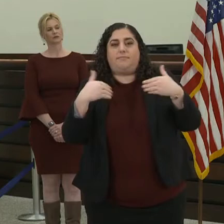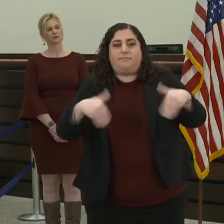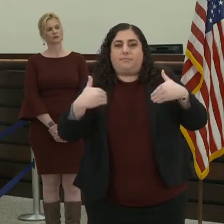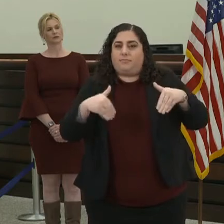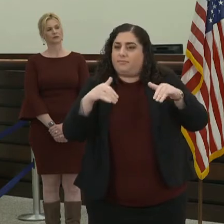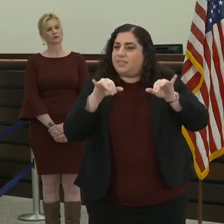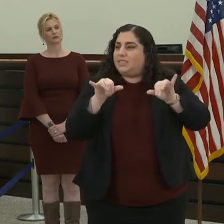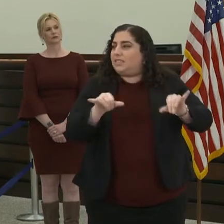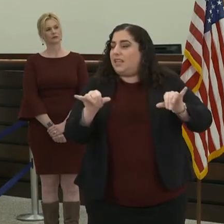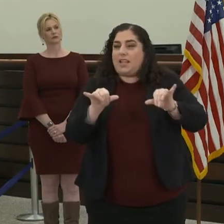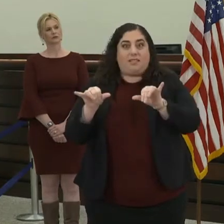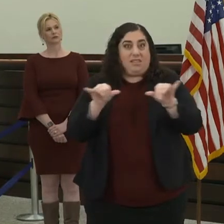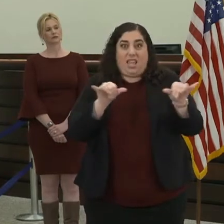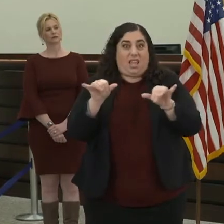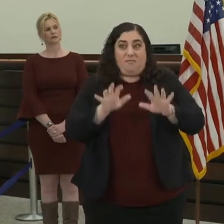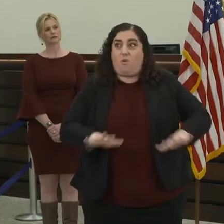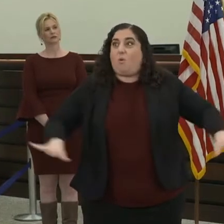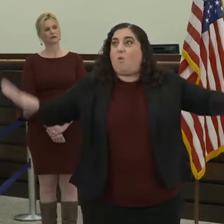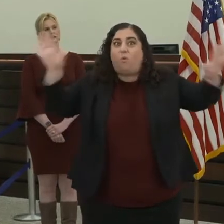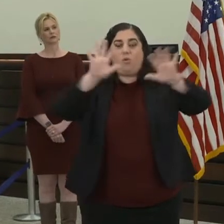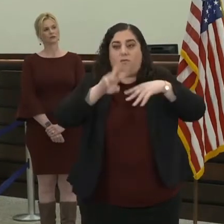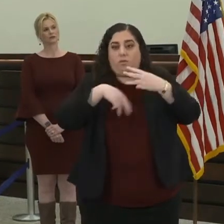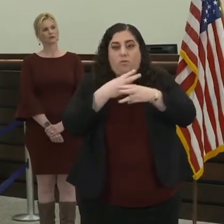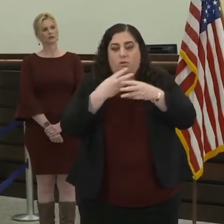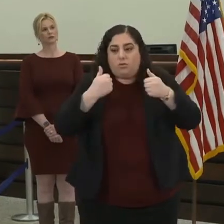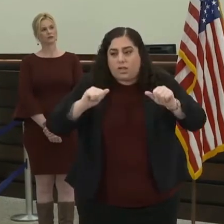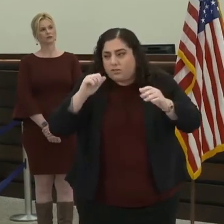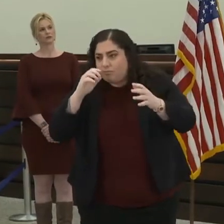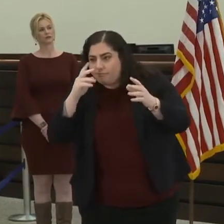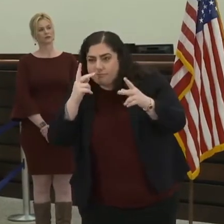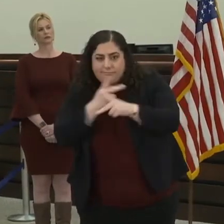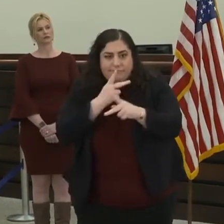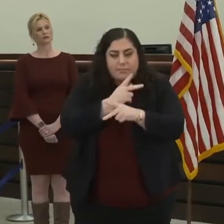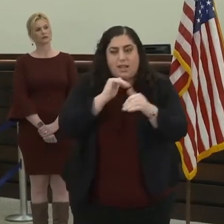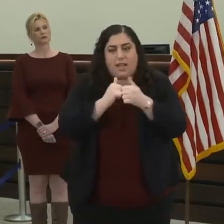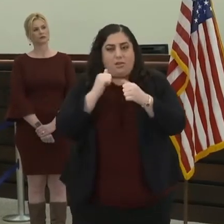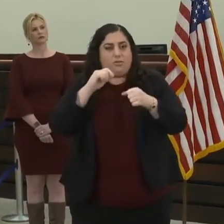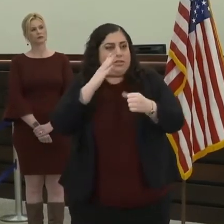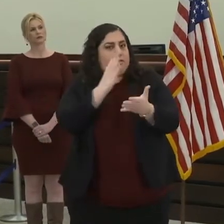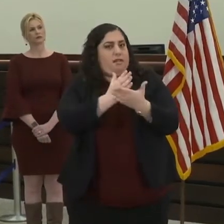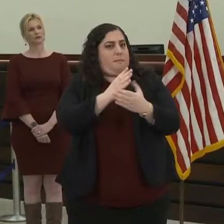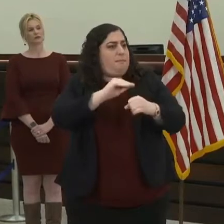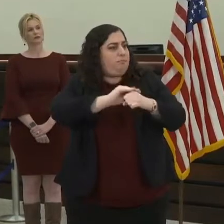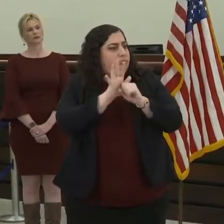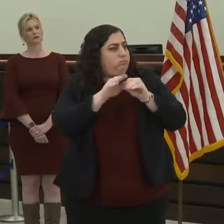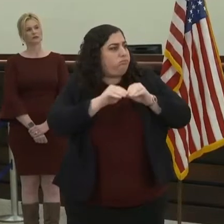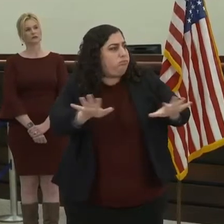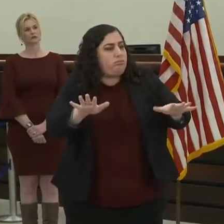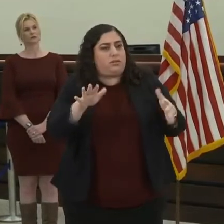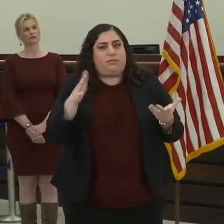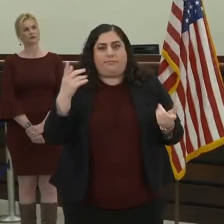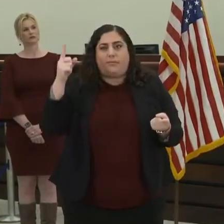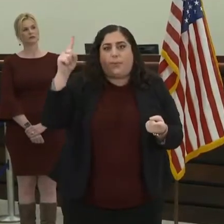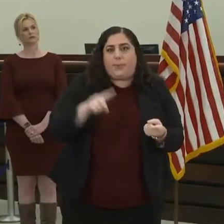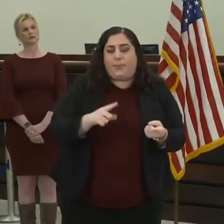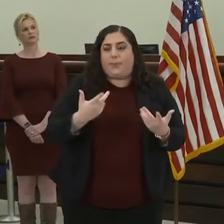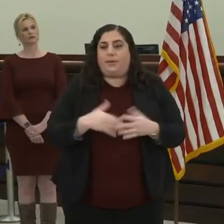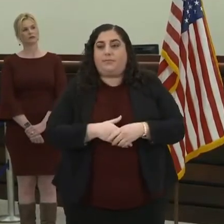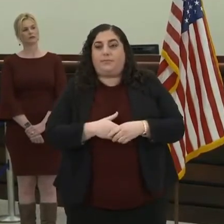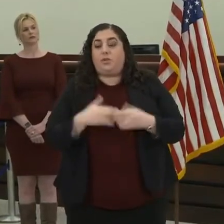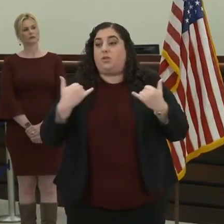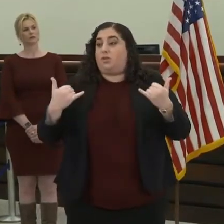COVID-19. And so today, I want to highlight just three of many, many organizations